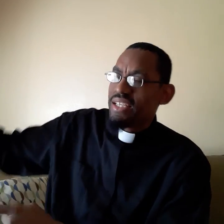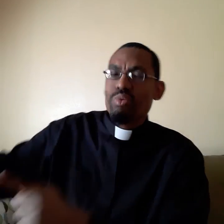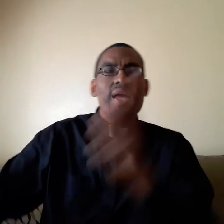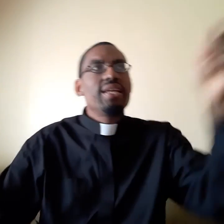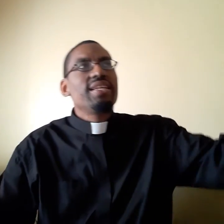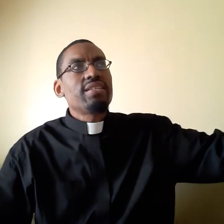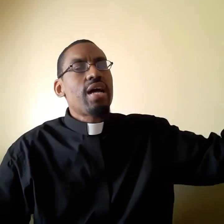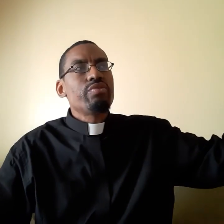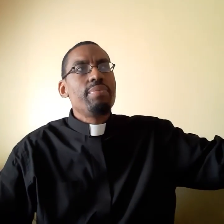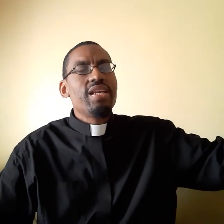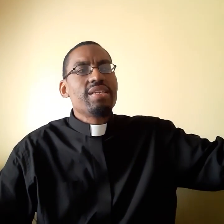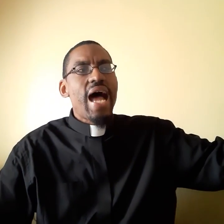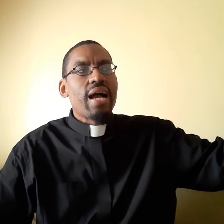this one in this country being attacked,